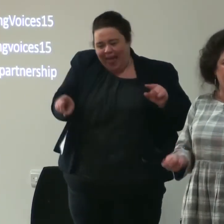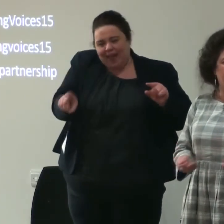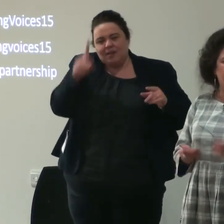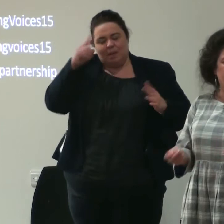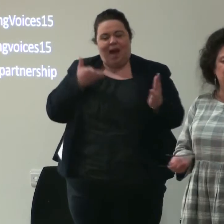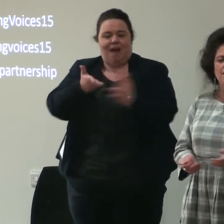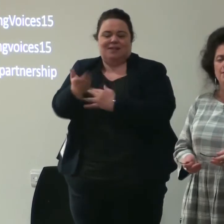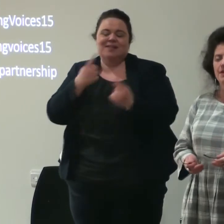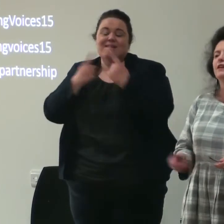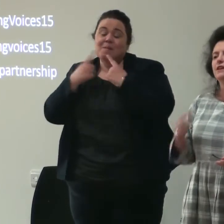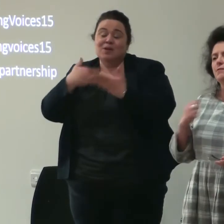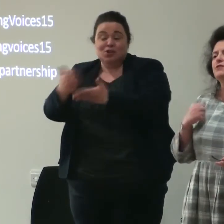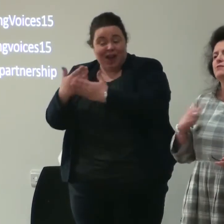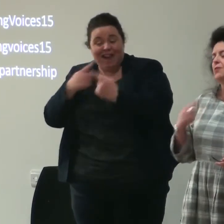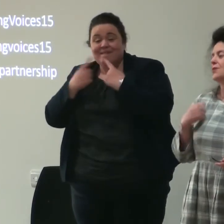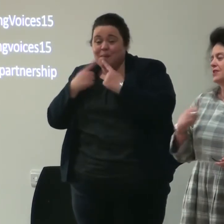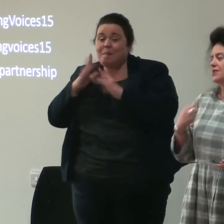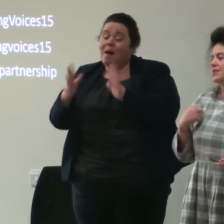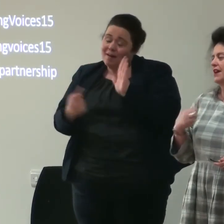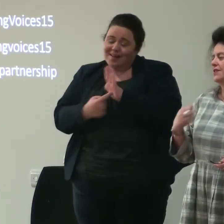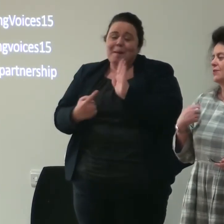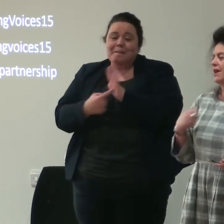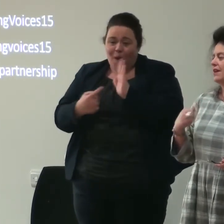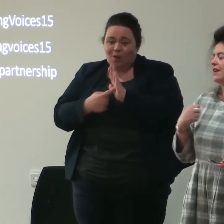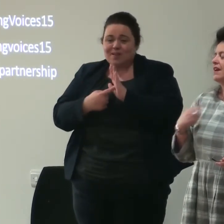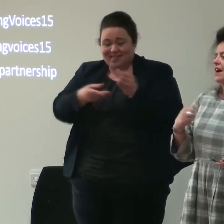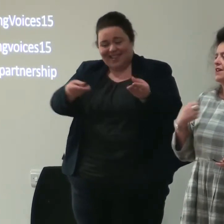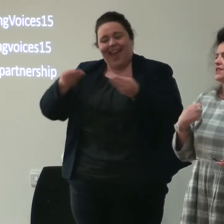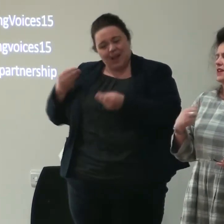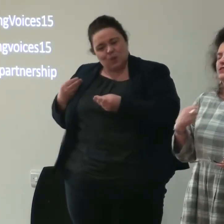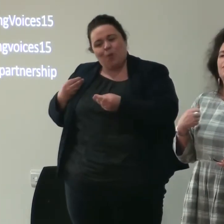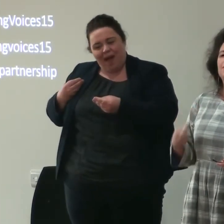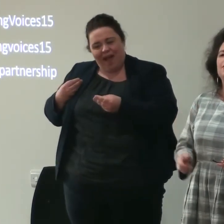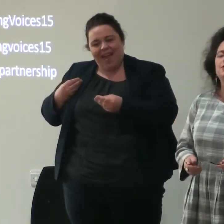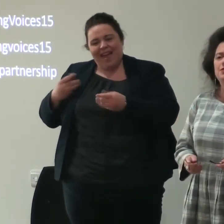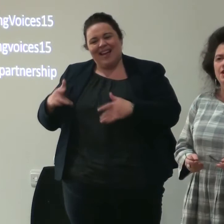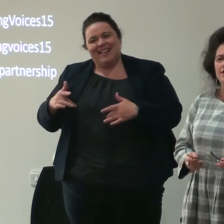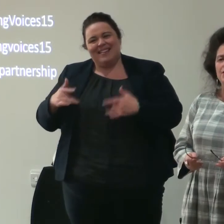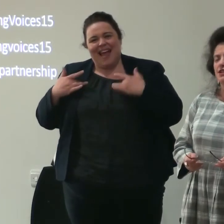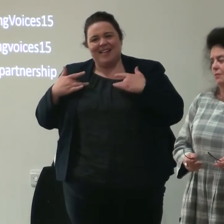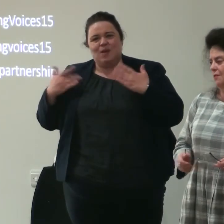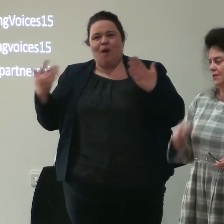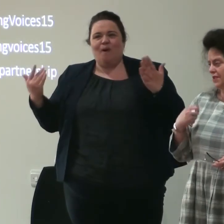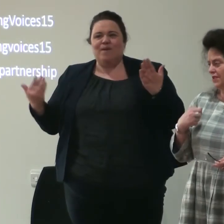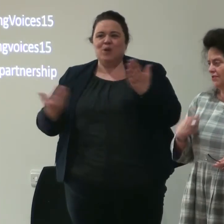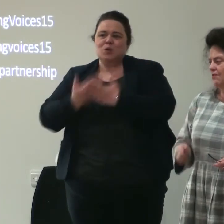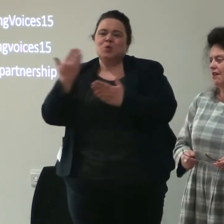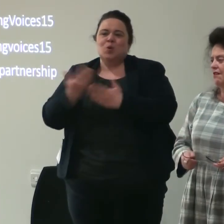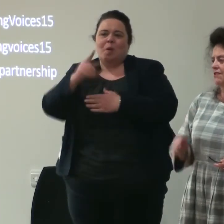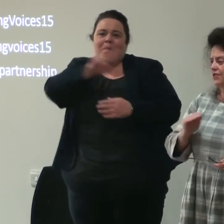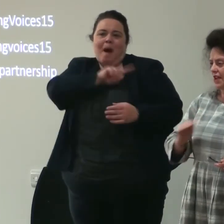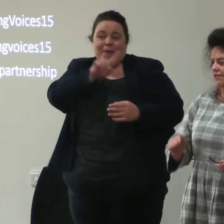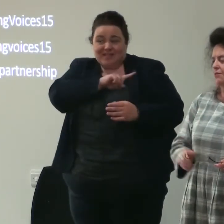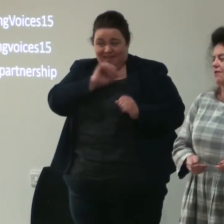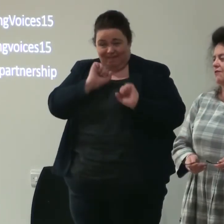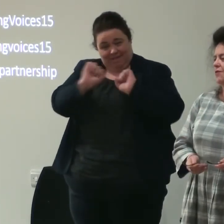all of that and can access it and share it but most important is you take it away as a sense of renewed energetic purpose in your own